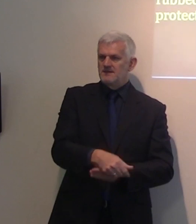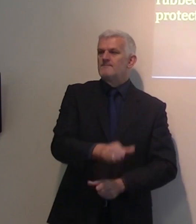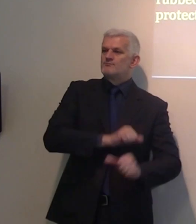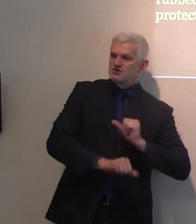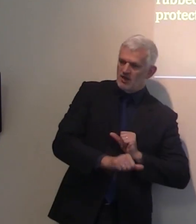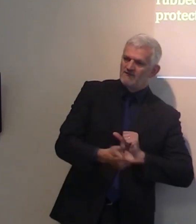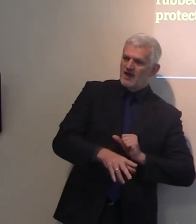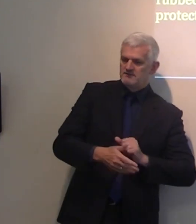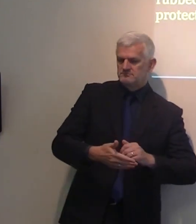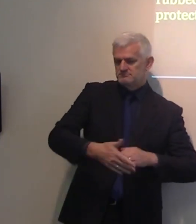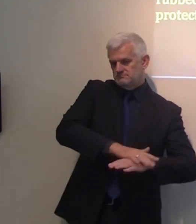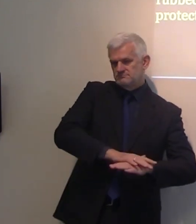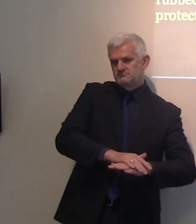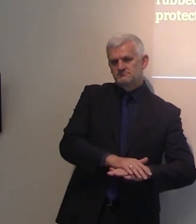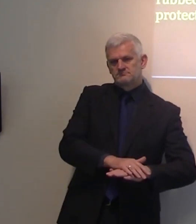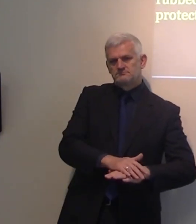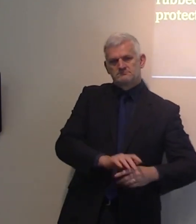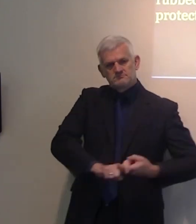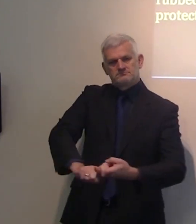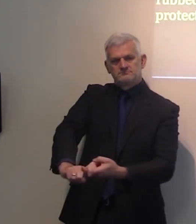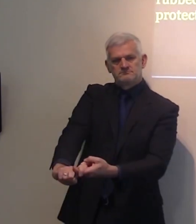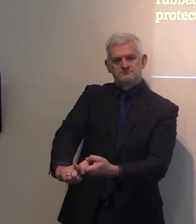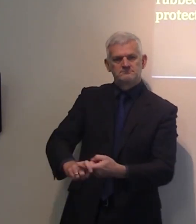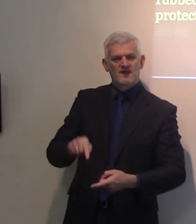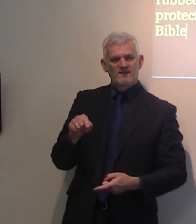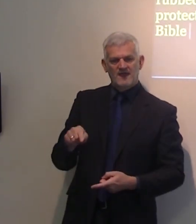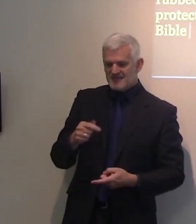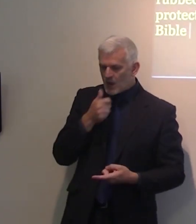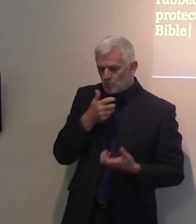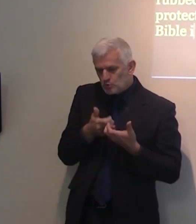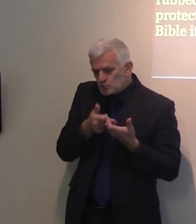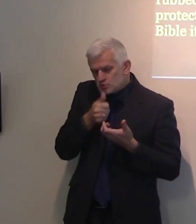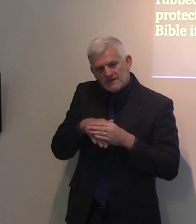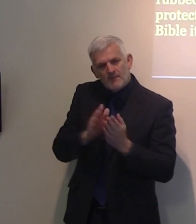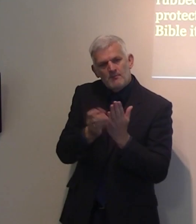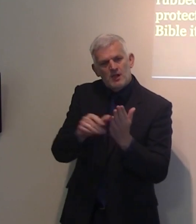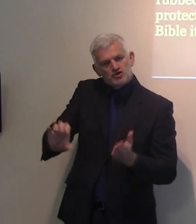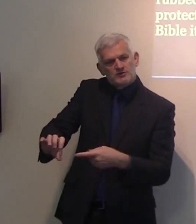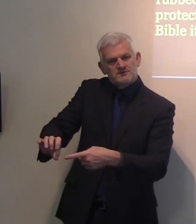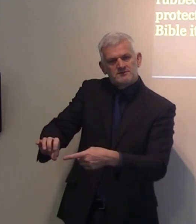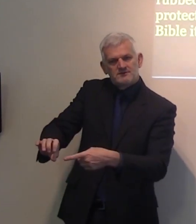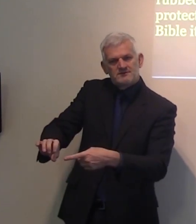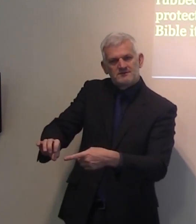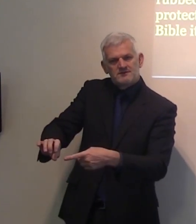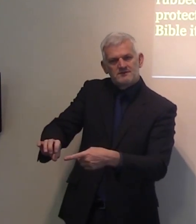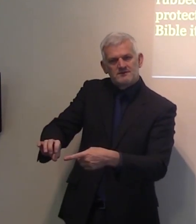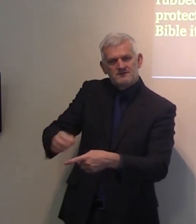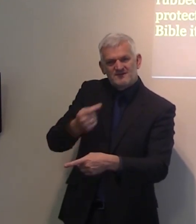and to protect is the quality number one of salt in the Bible. Why am I stressing and emphasizing